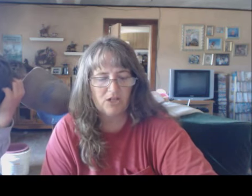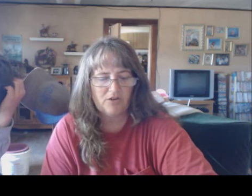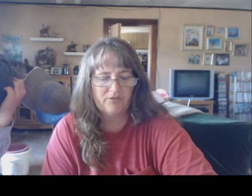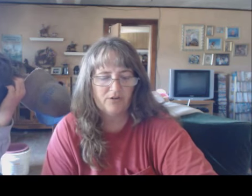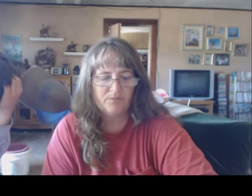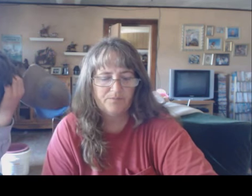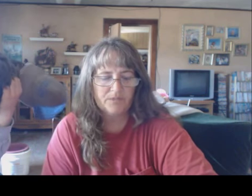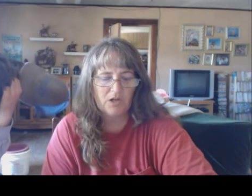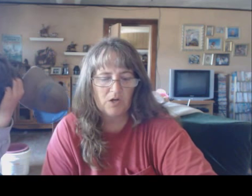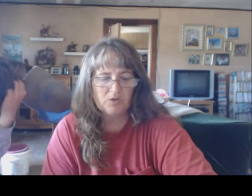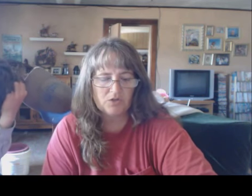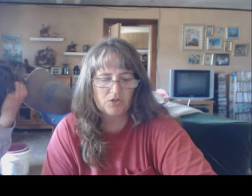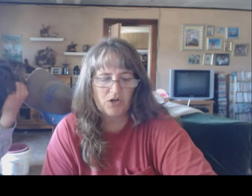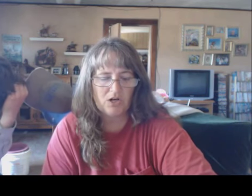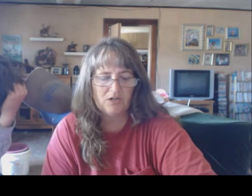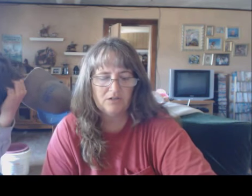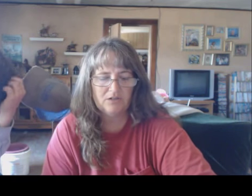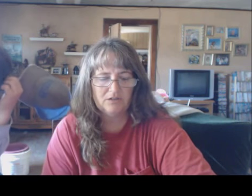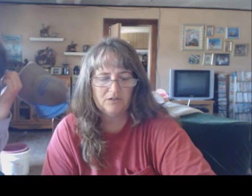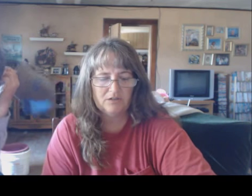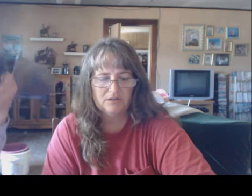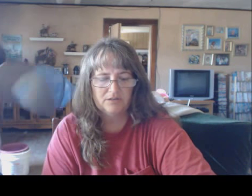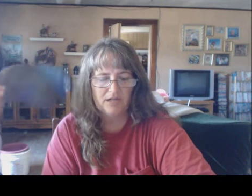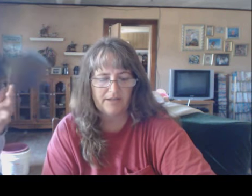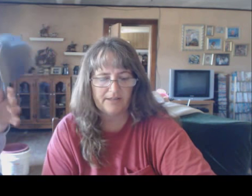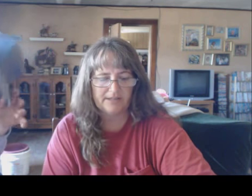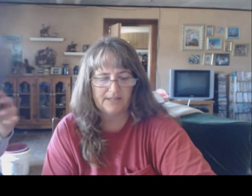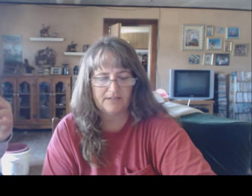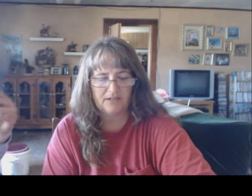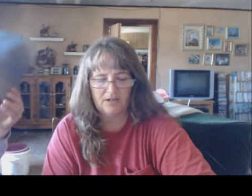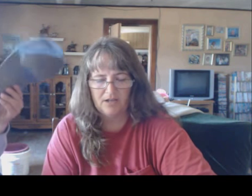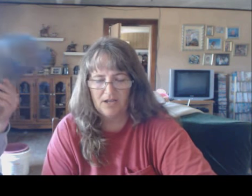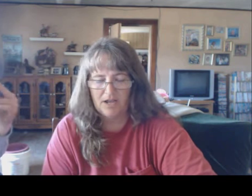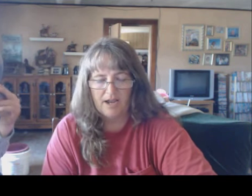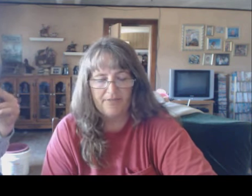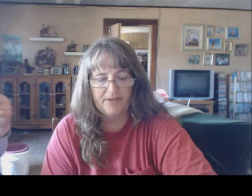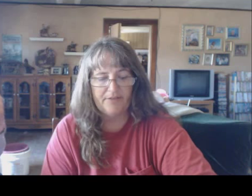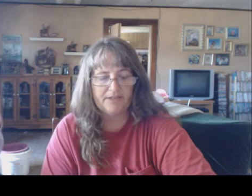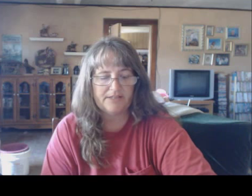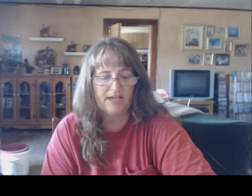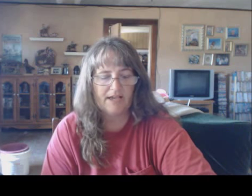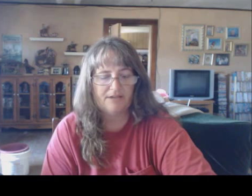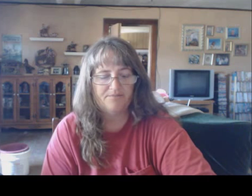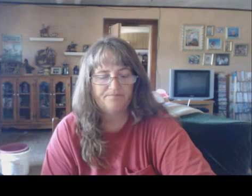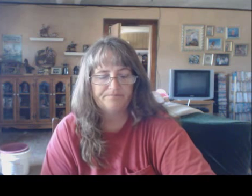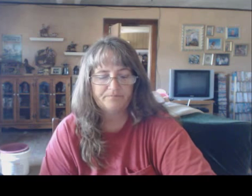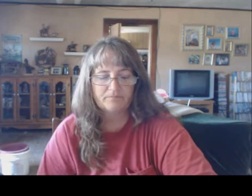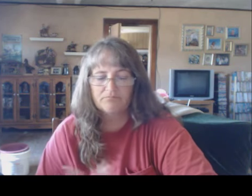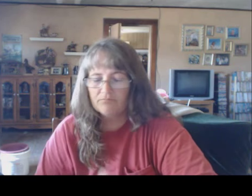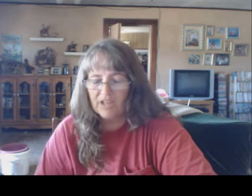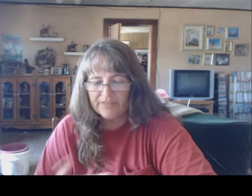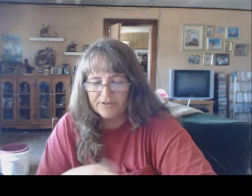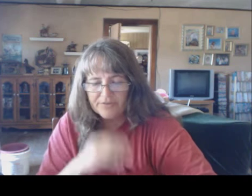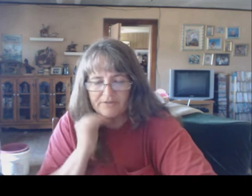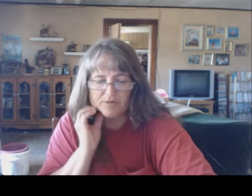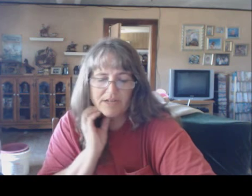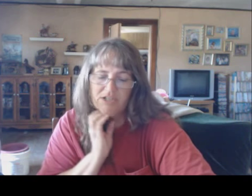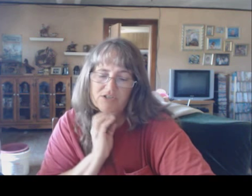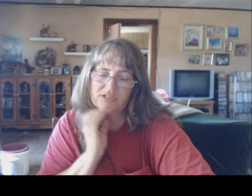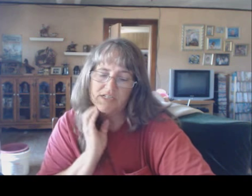clover, oat straw. I think that's it. and then they say their favorite way to use